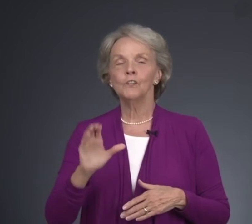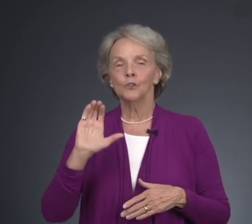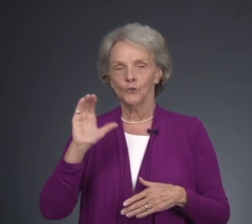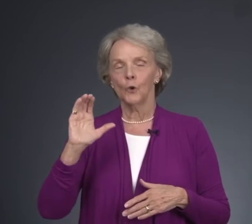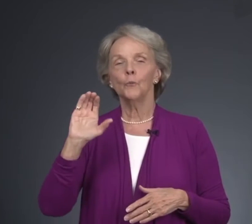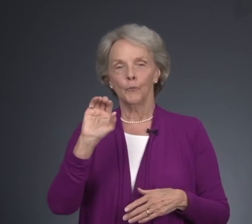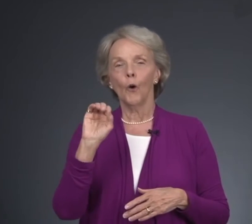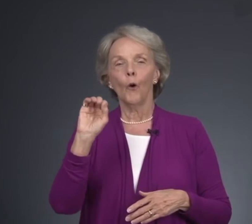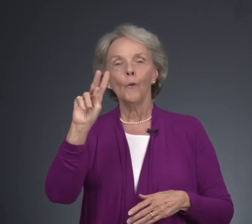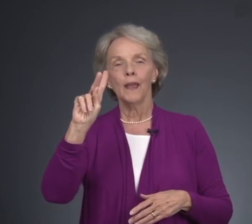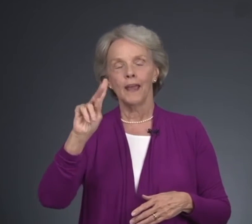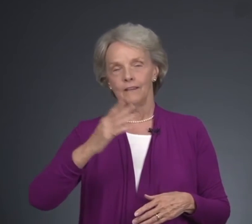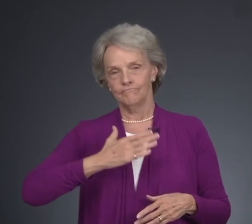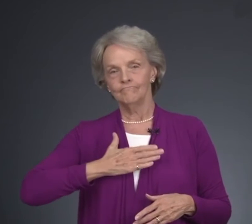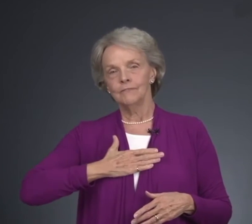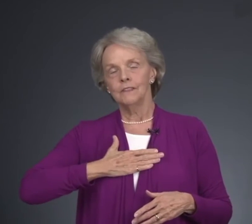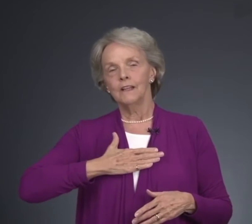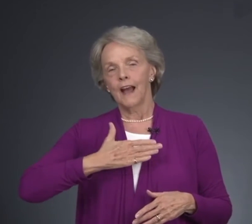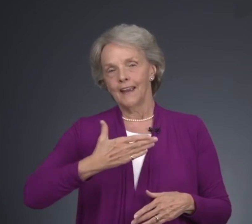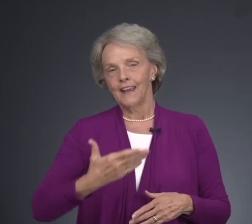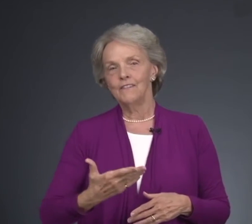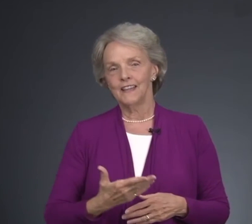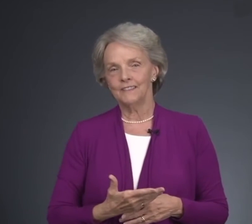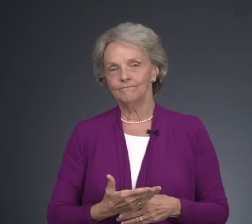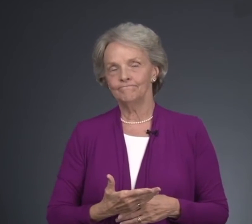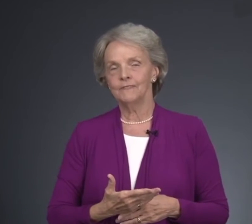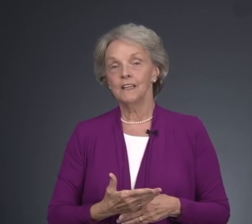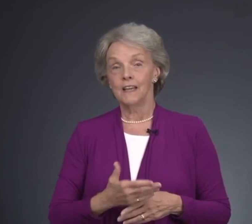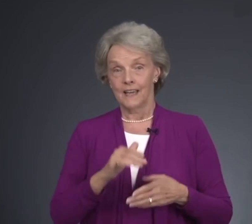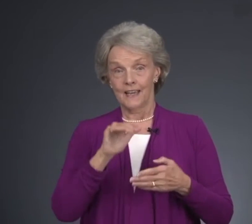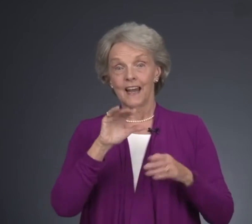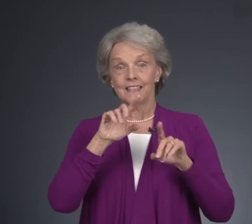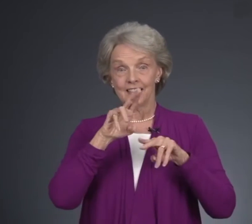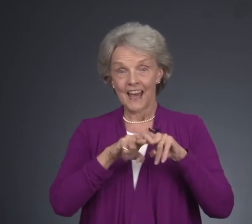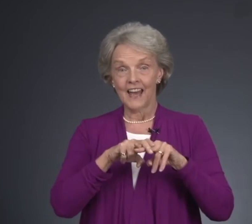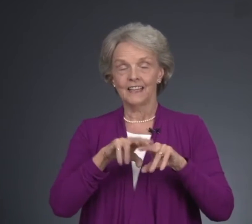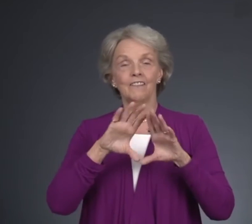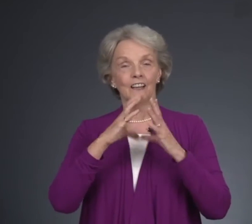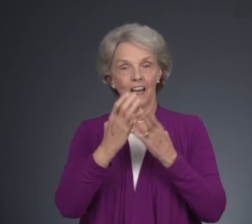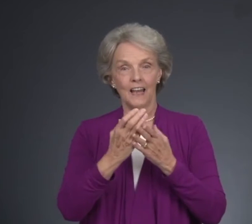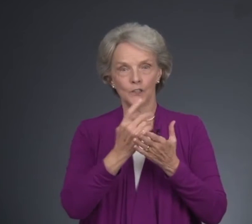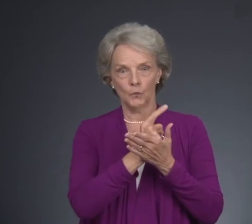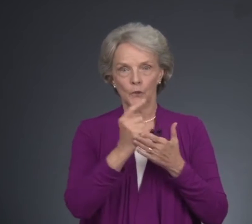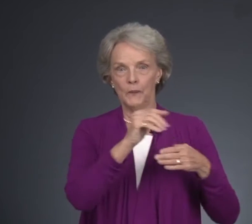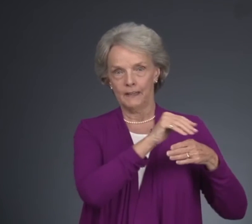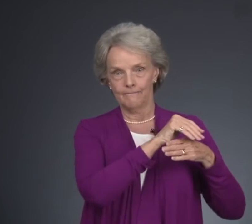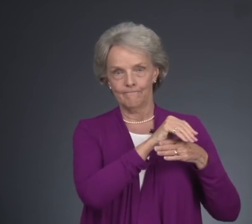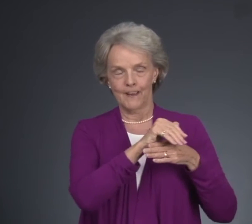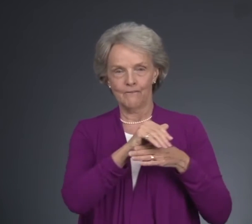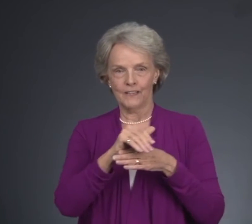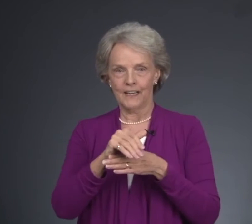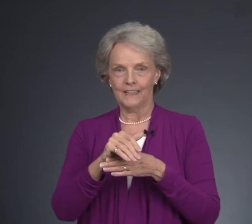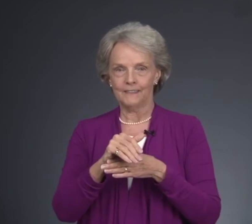So, okay, I gave in, and I sat in the class one week every night.